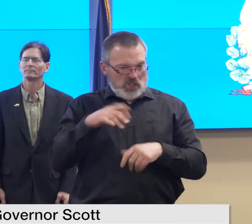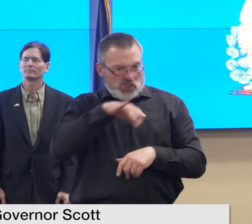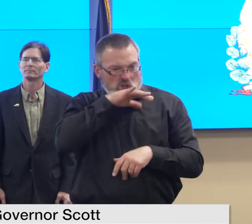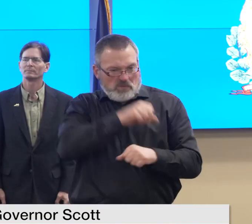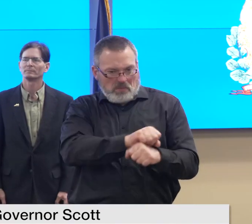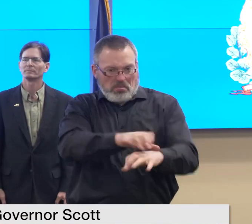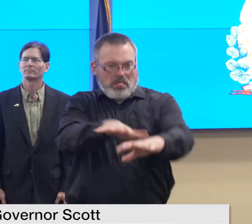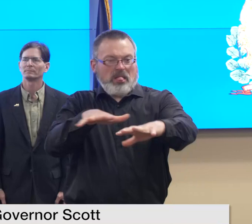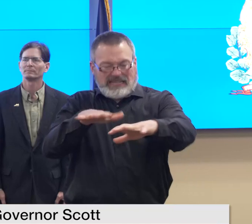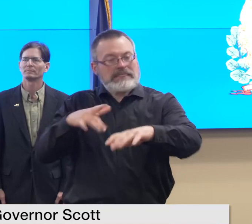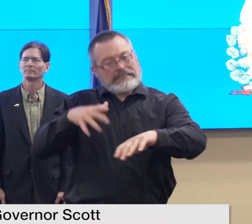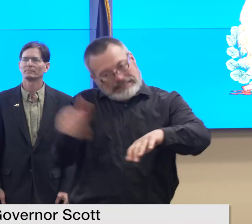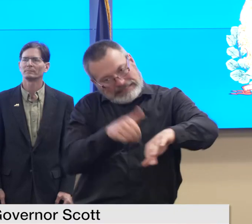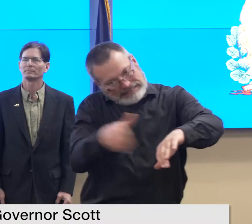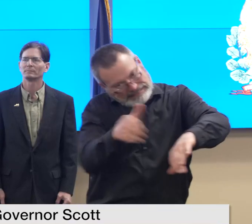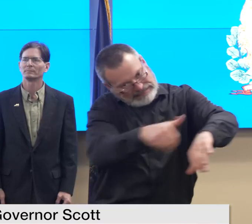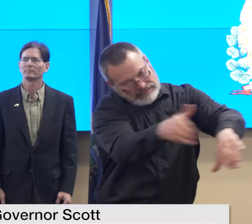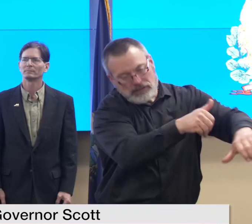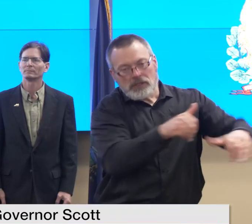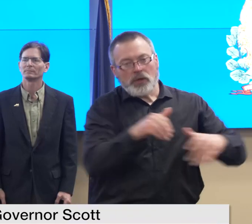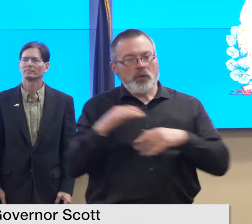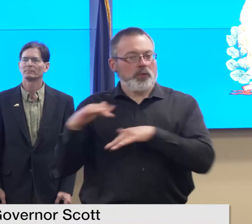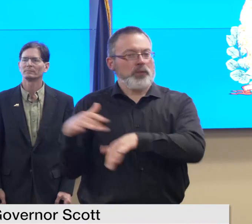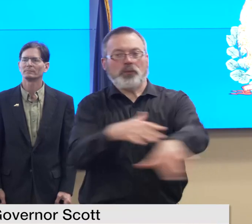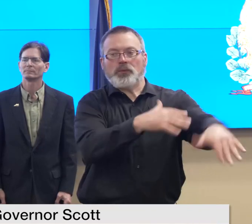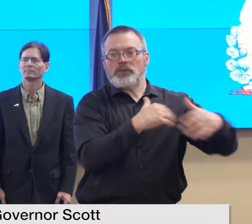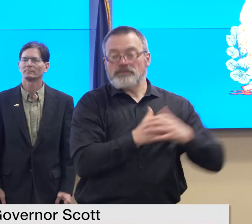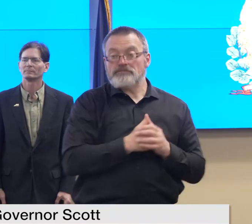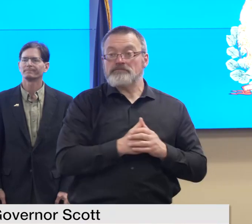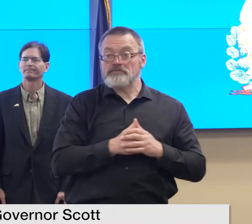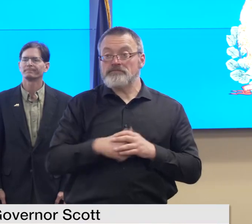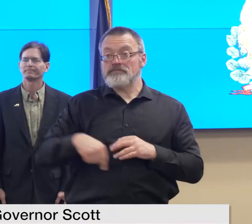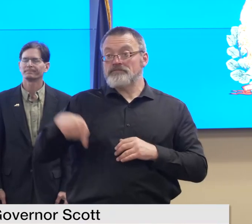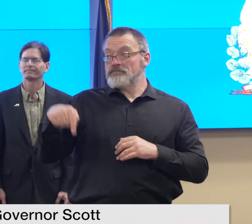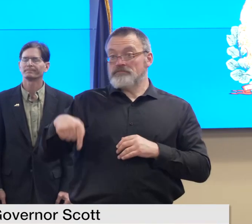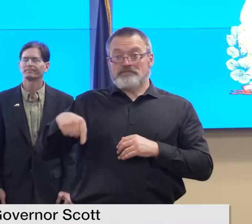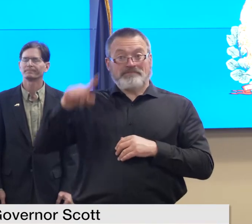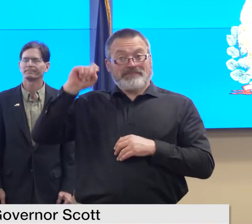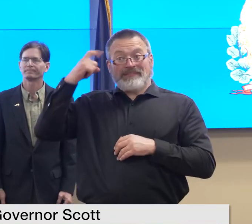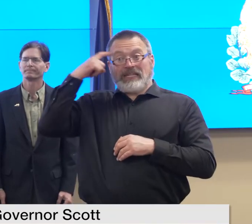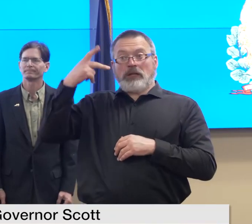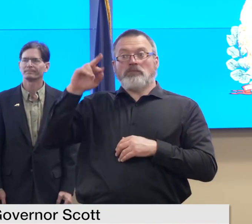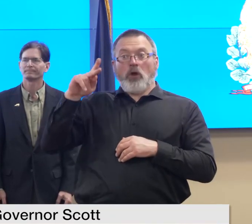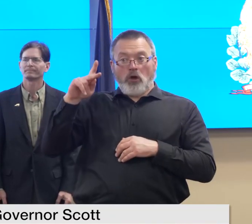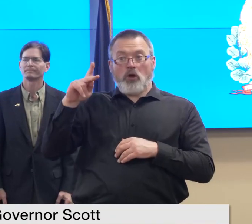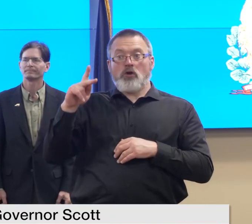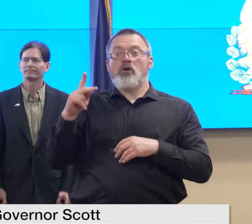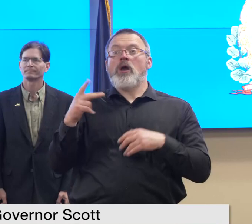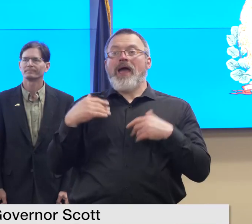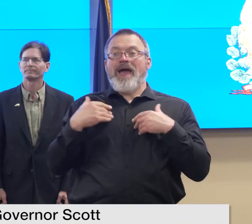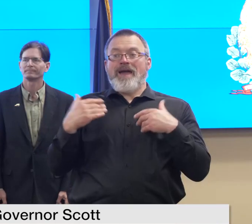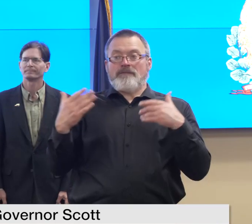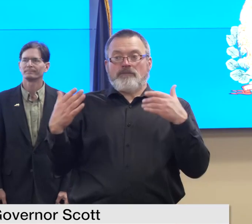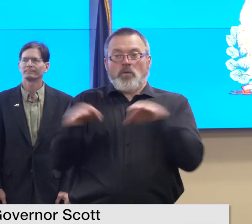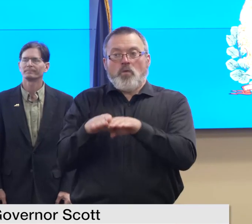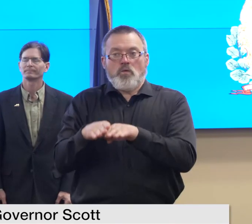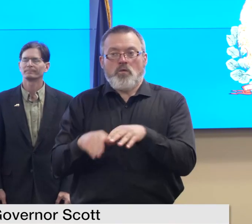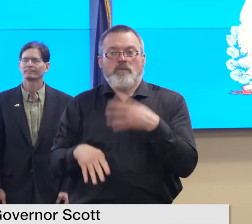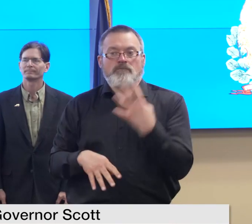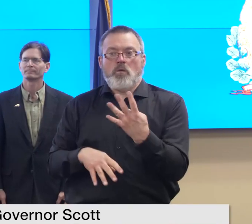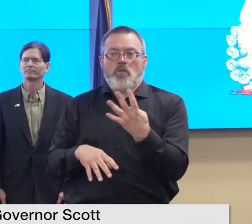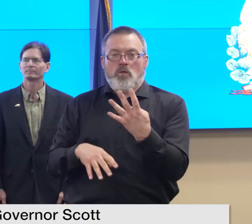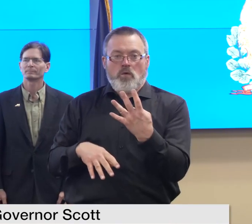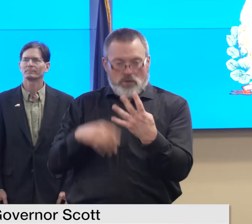four state parks remain closed all within the groton state forest and